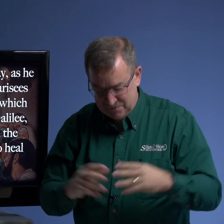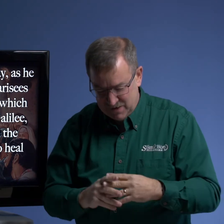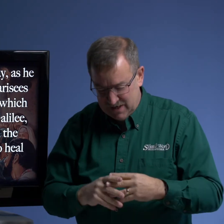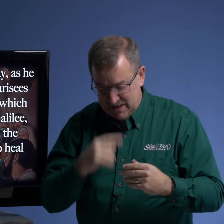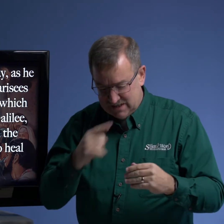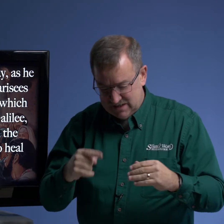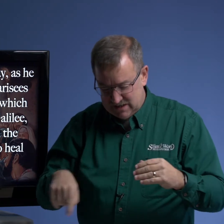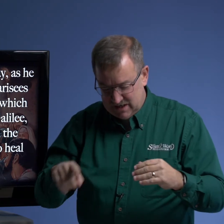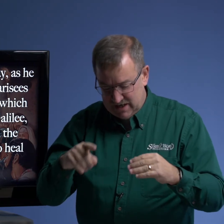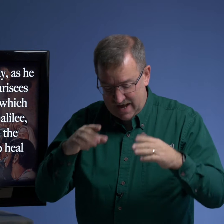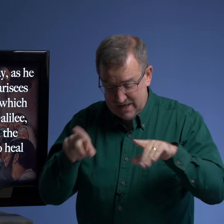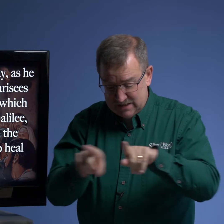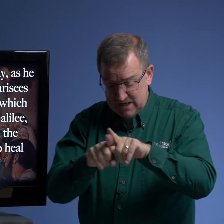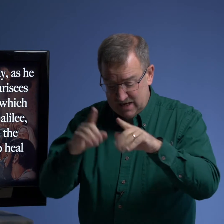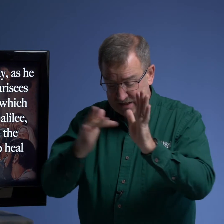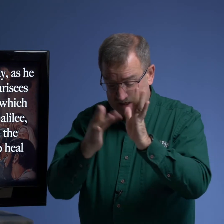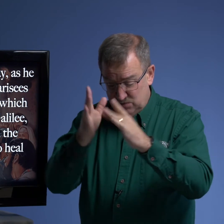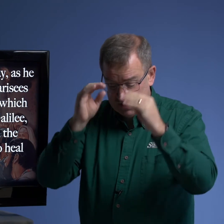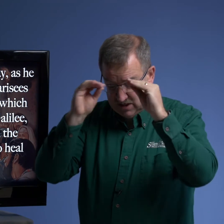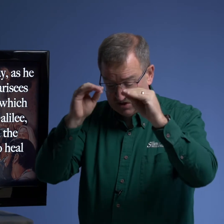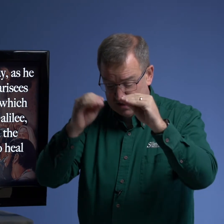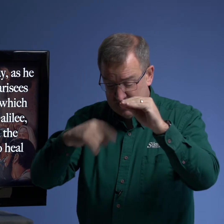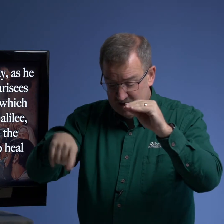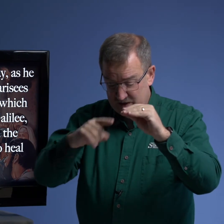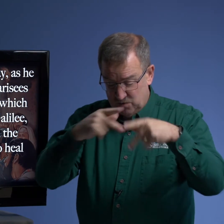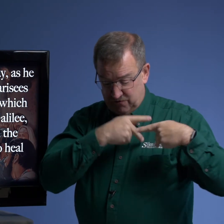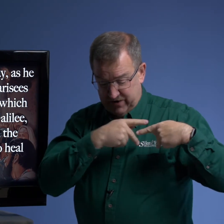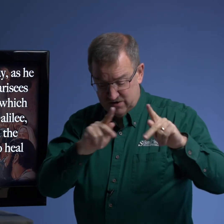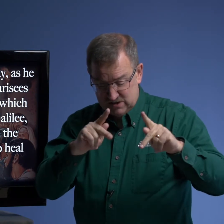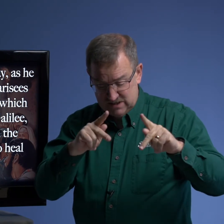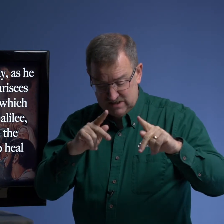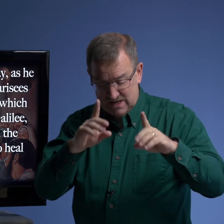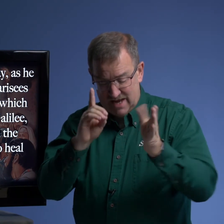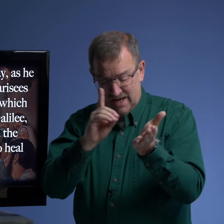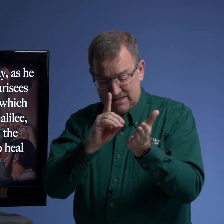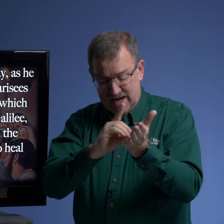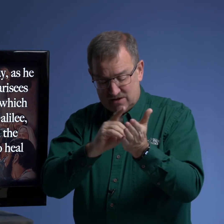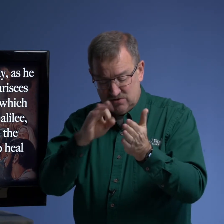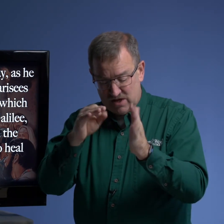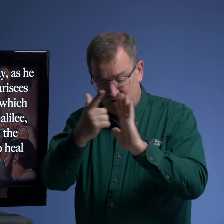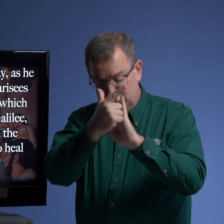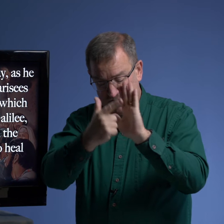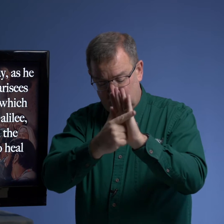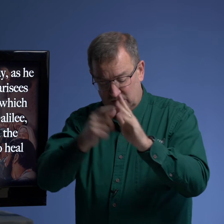he says it as he as he was teaching there were pharisees and doctors of the law